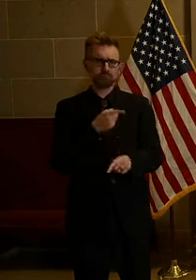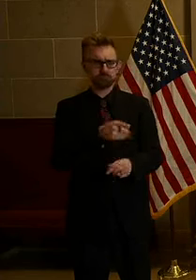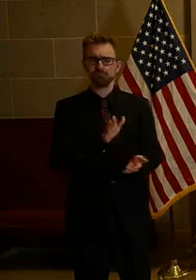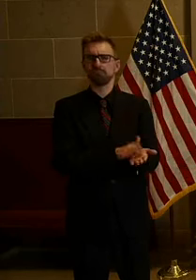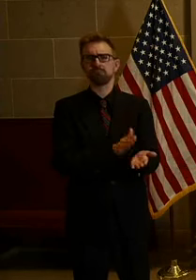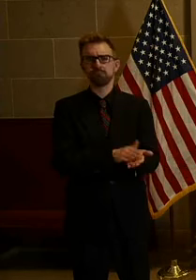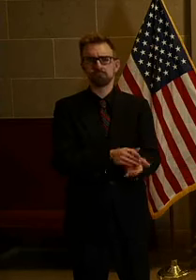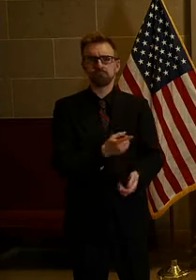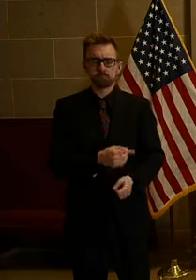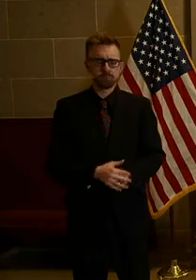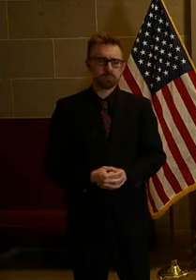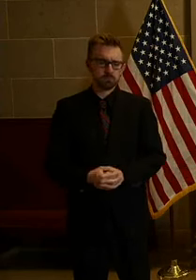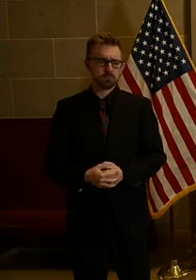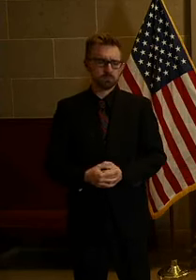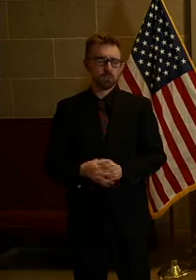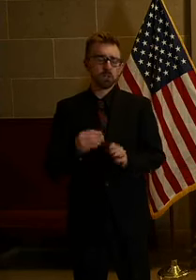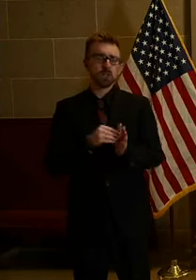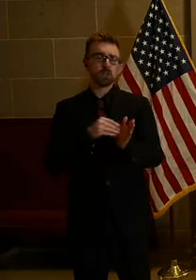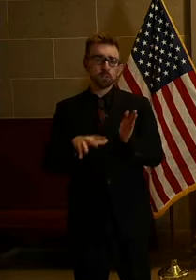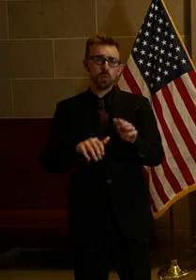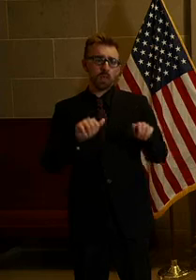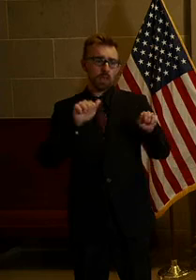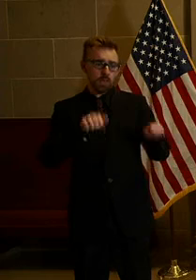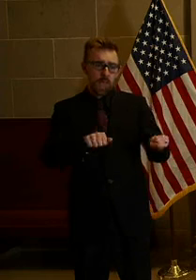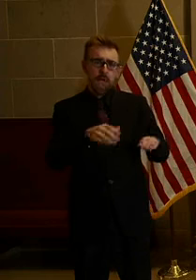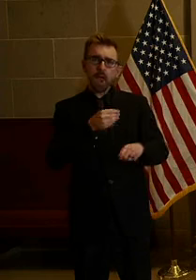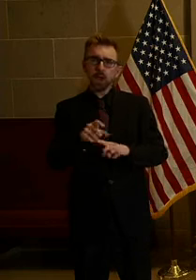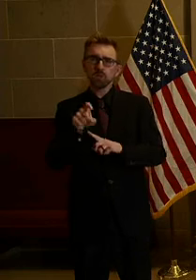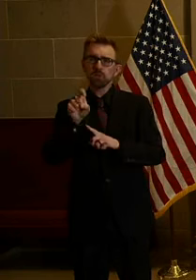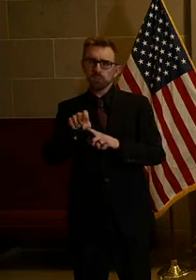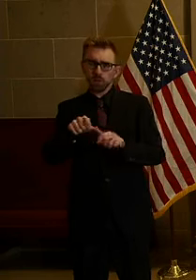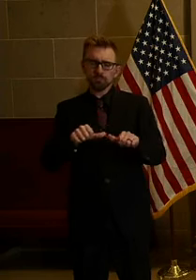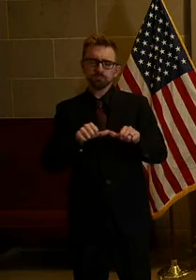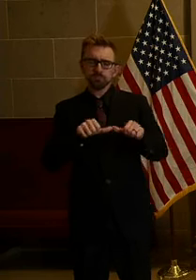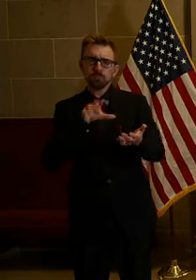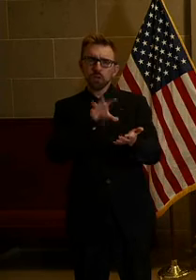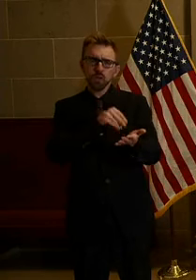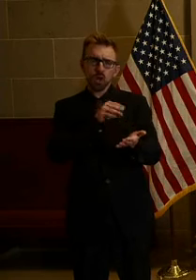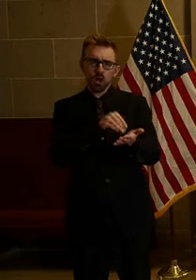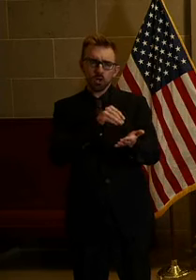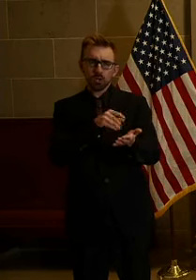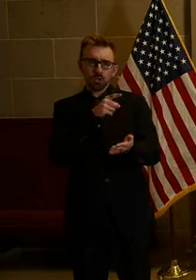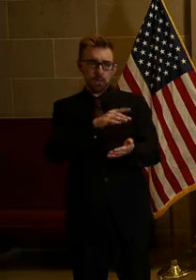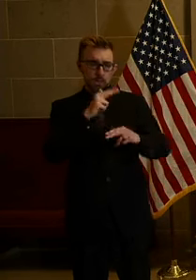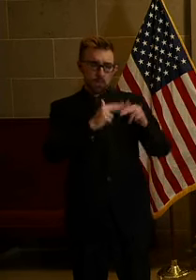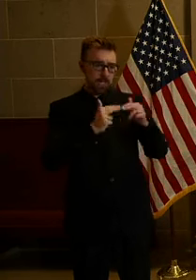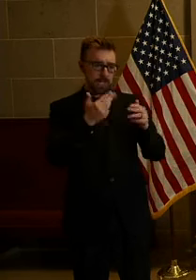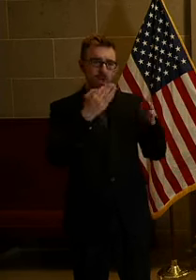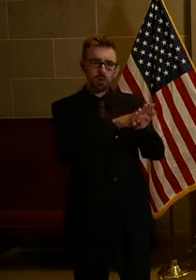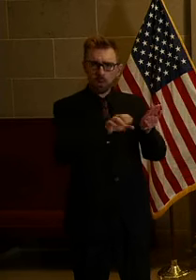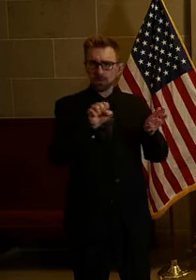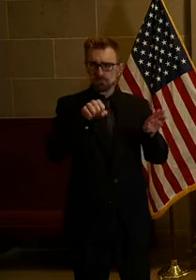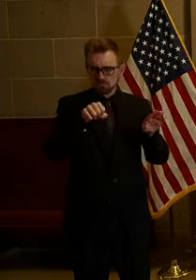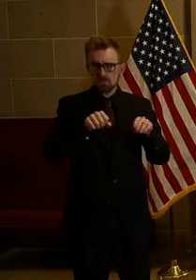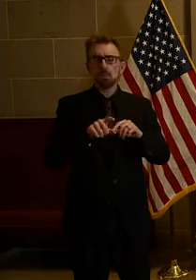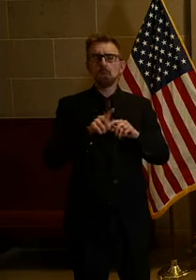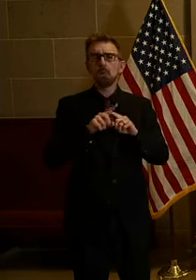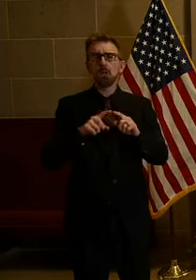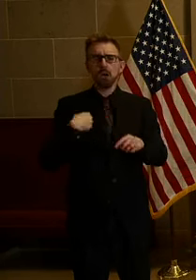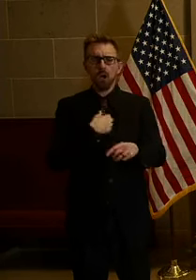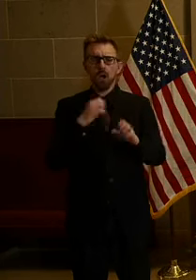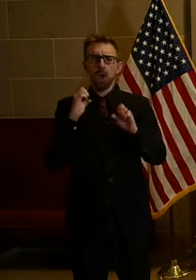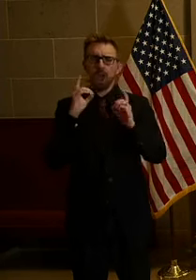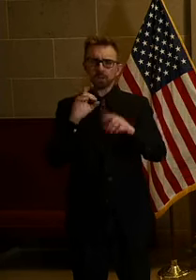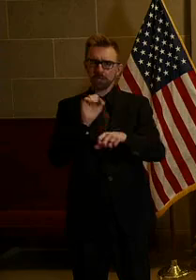Recognizing that students can and should continue to learn throughout building closure, our educators have worked